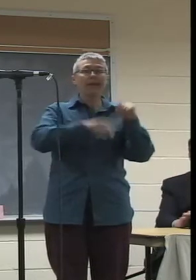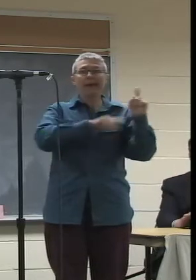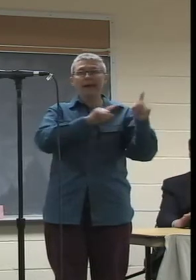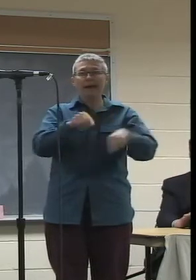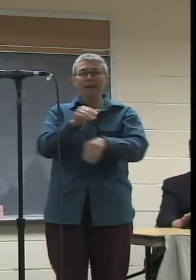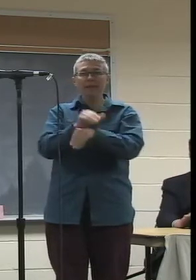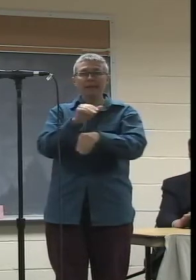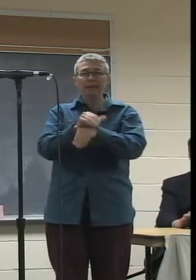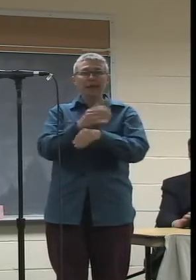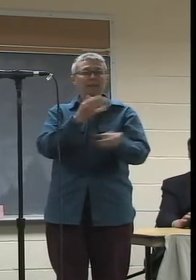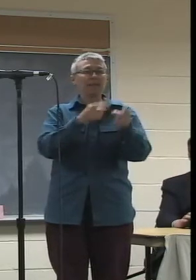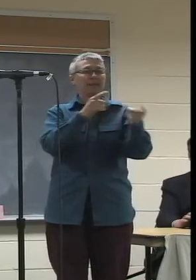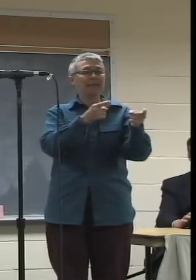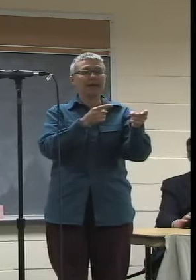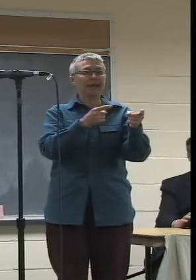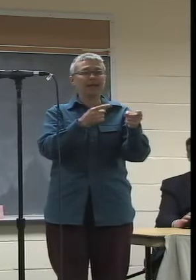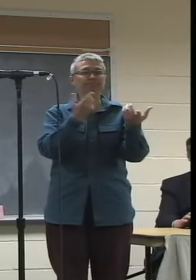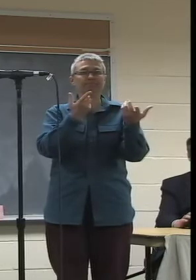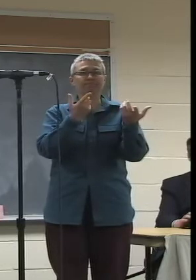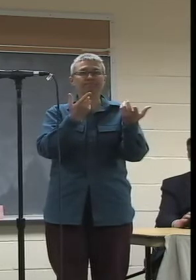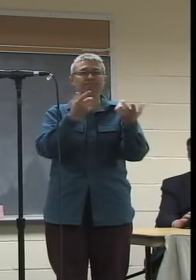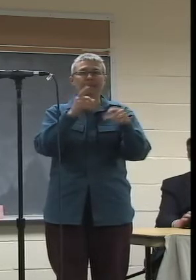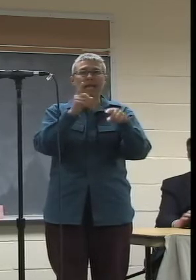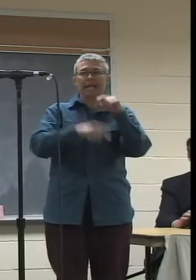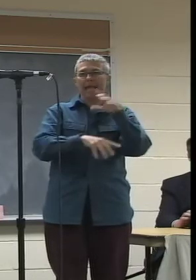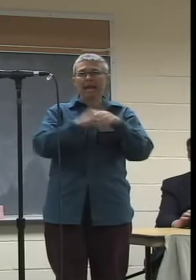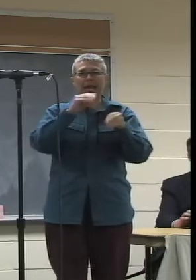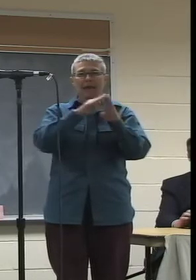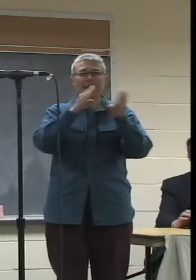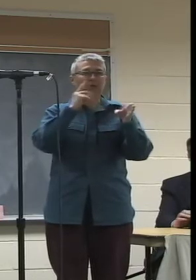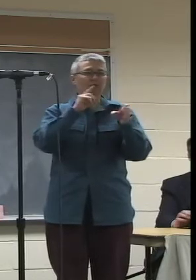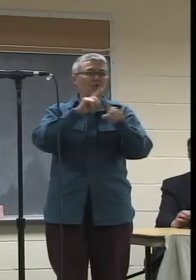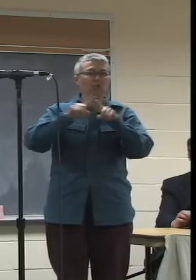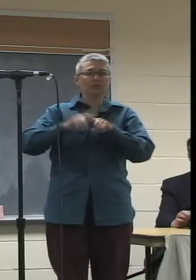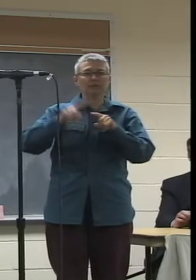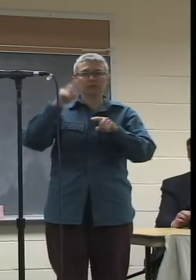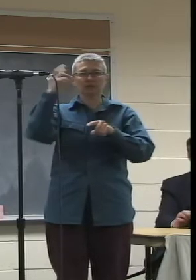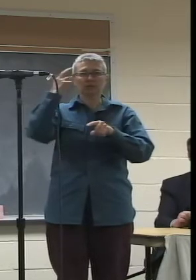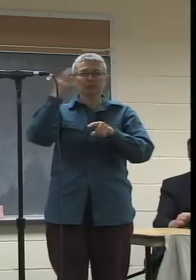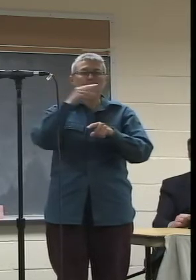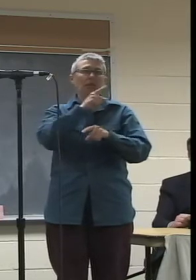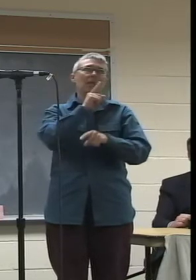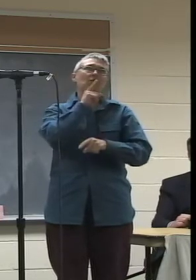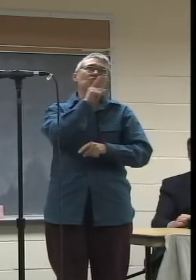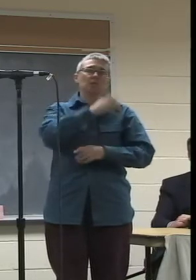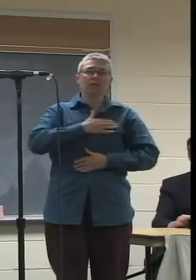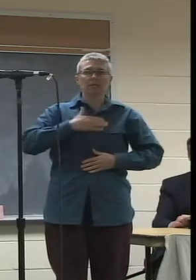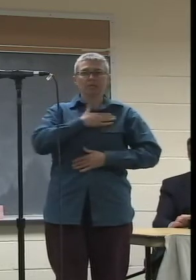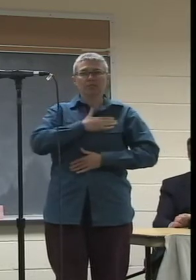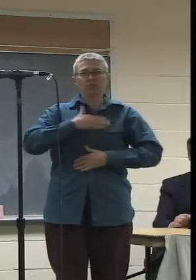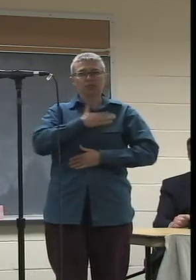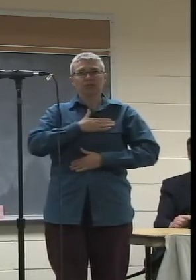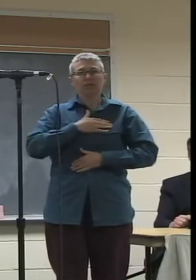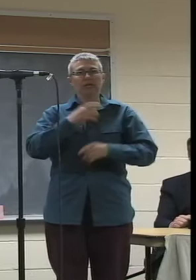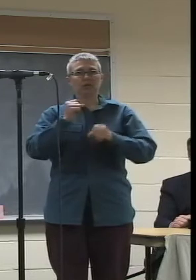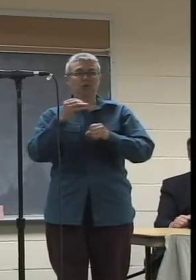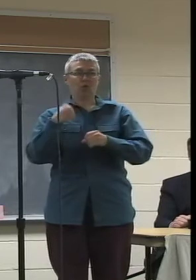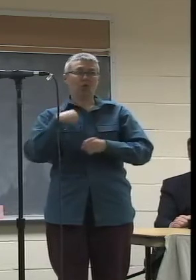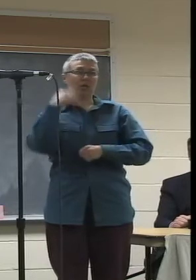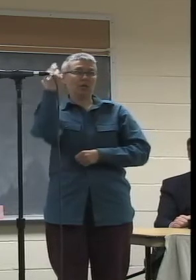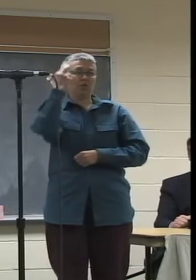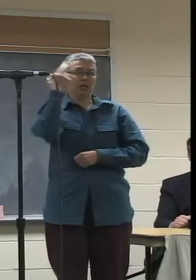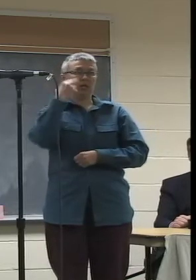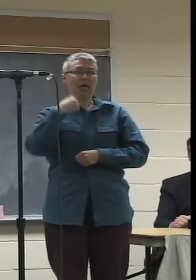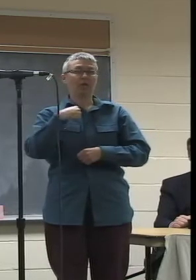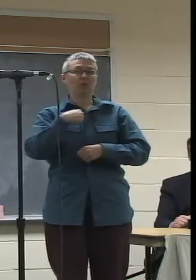housebound in general, and they'll be watching and very appreciative. So we really now look at what's being aired as an expansion